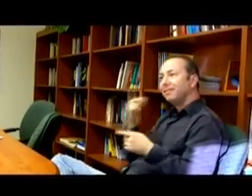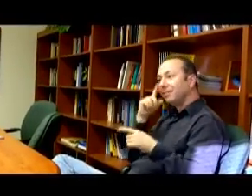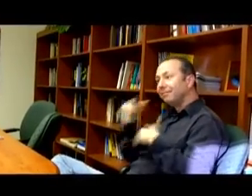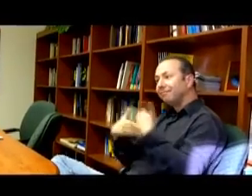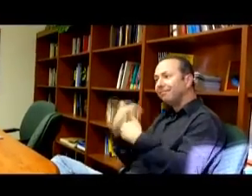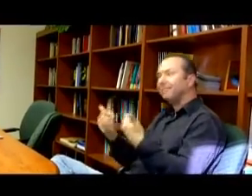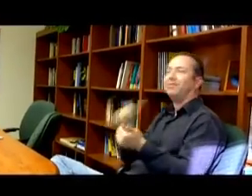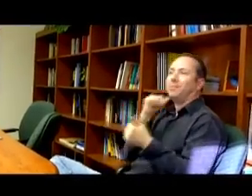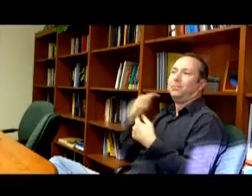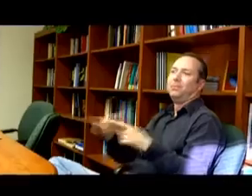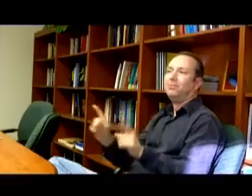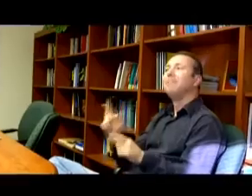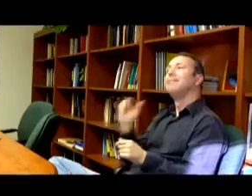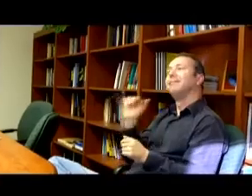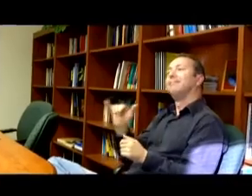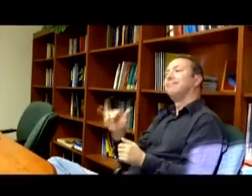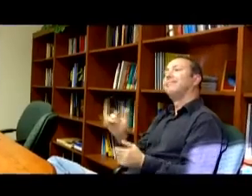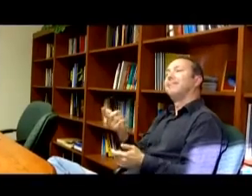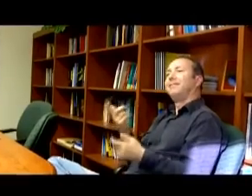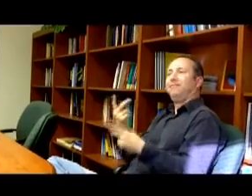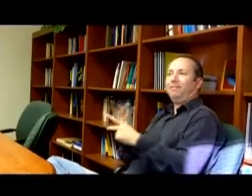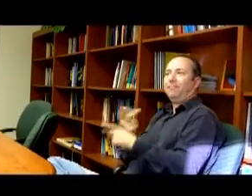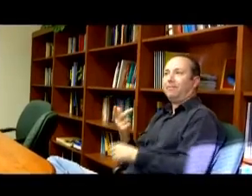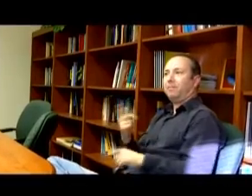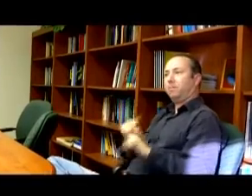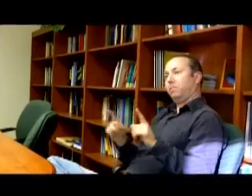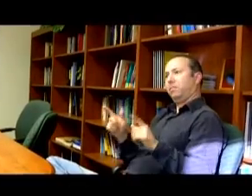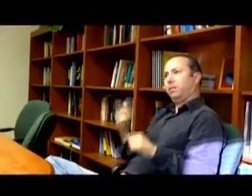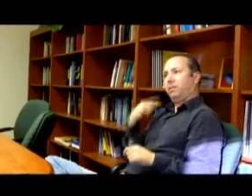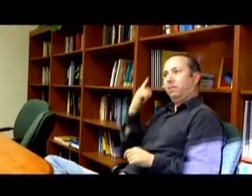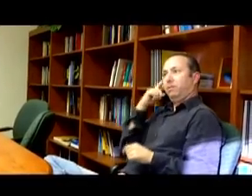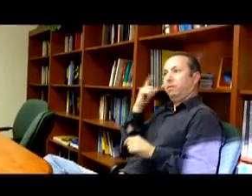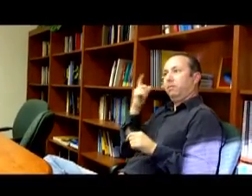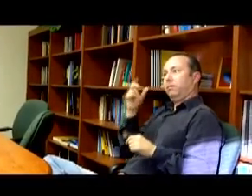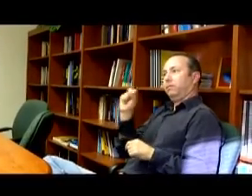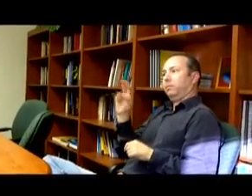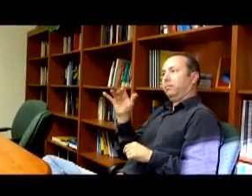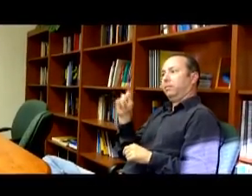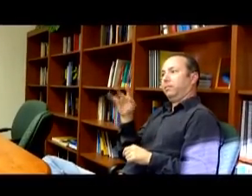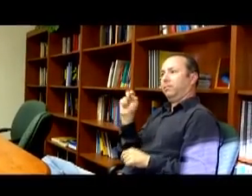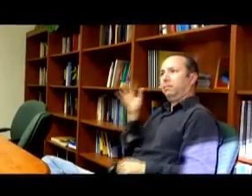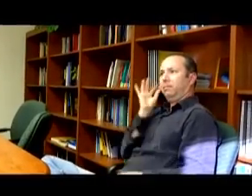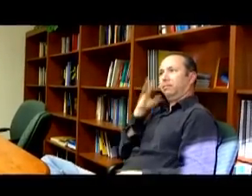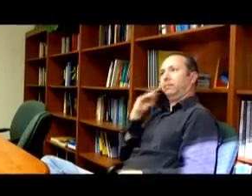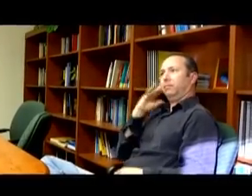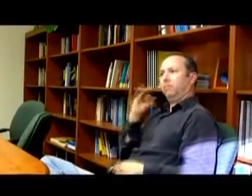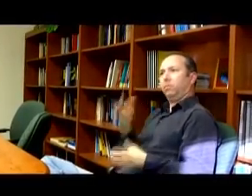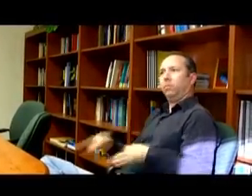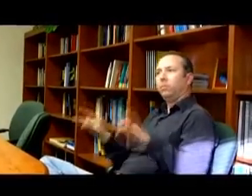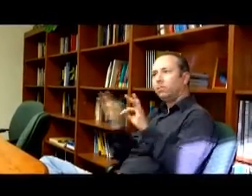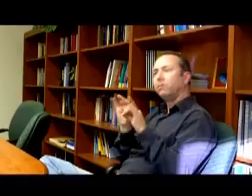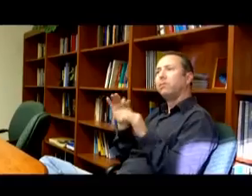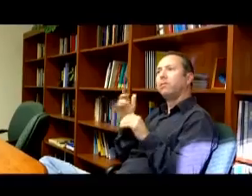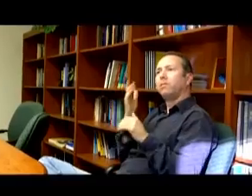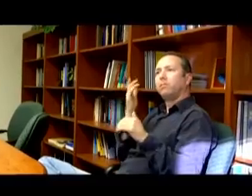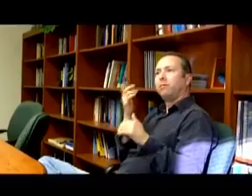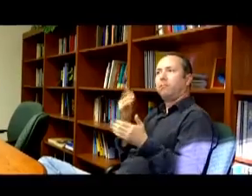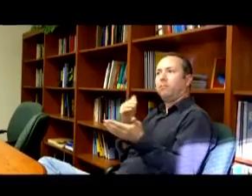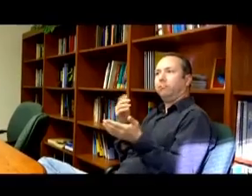support your observations. But that's an ongoing process. And I think that subjectivity, a subjective